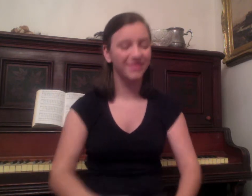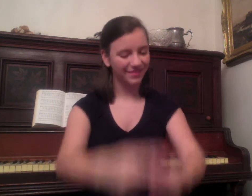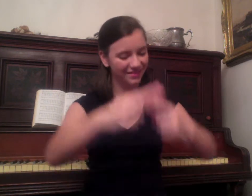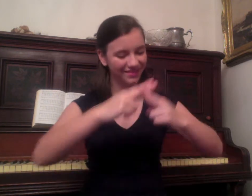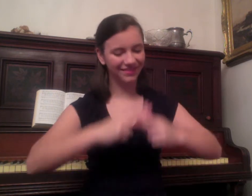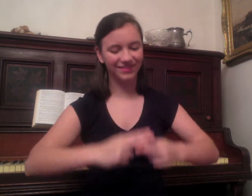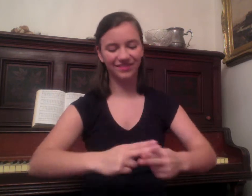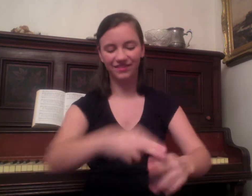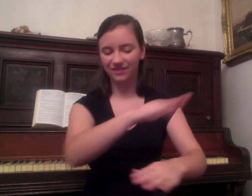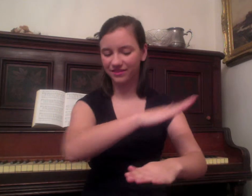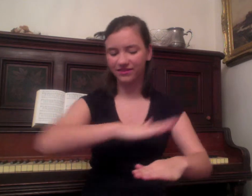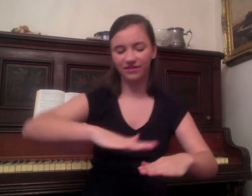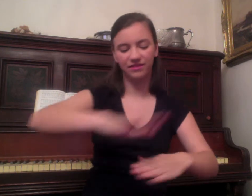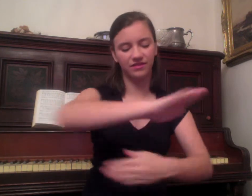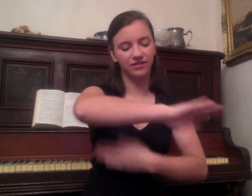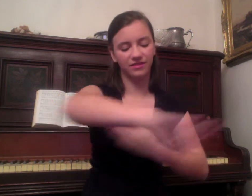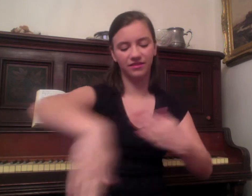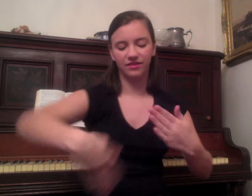How great